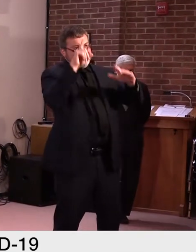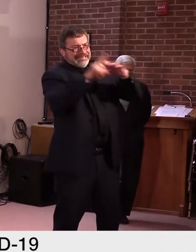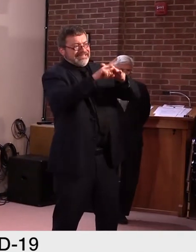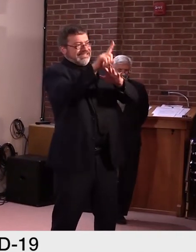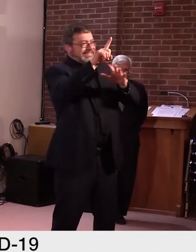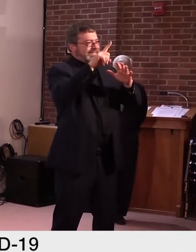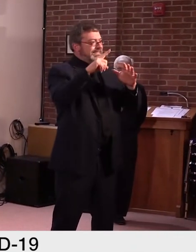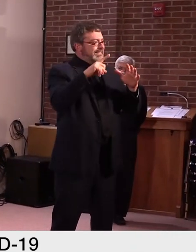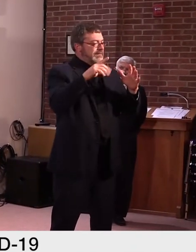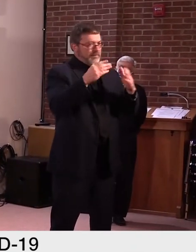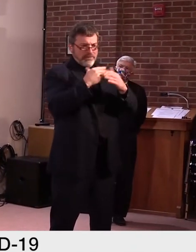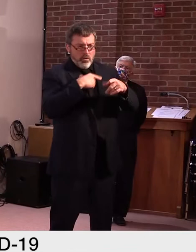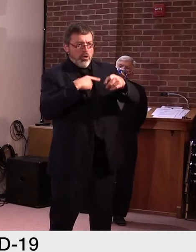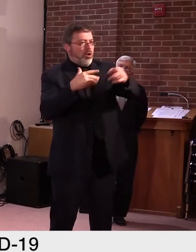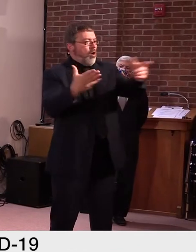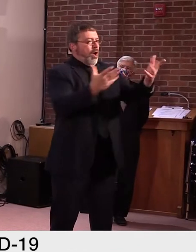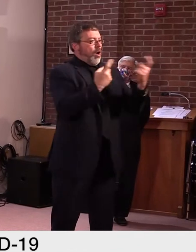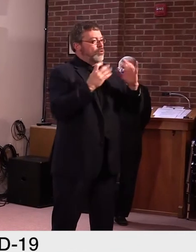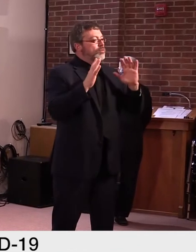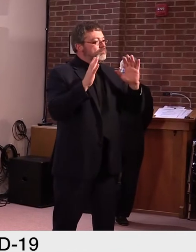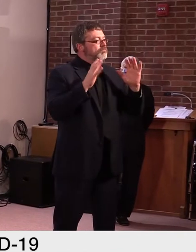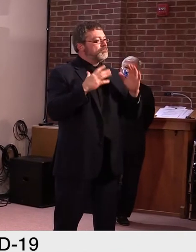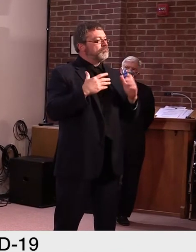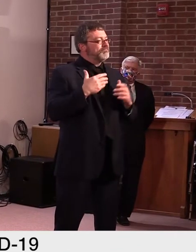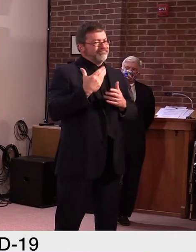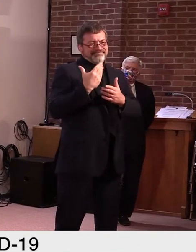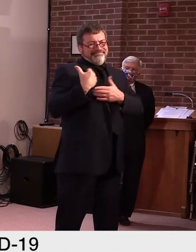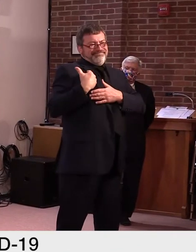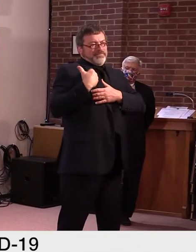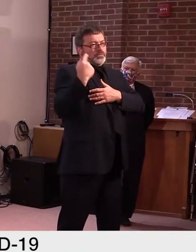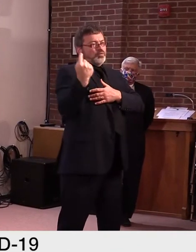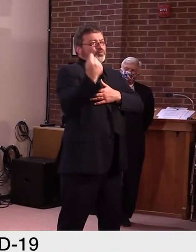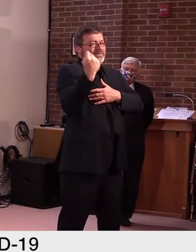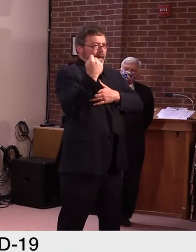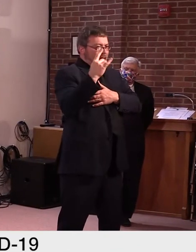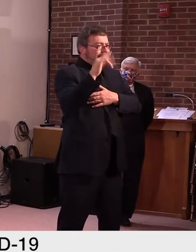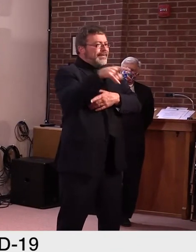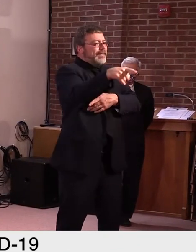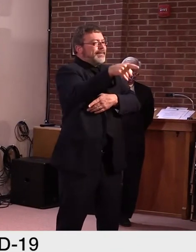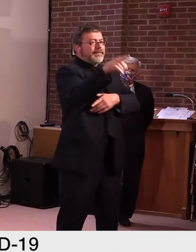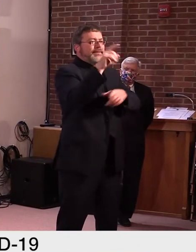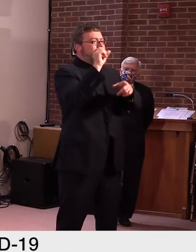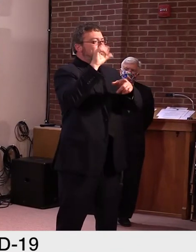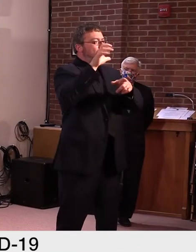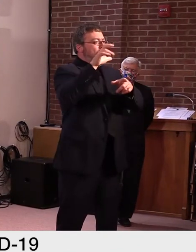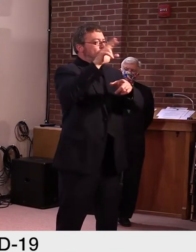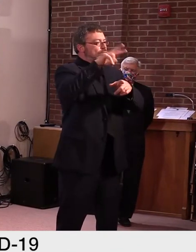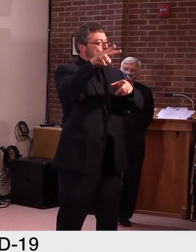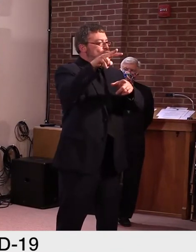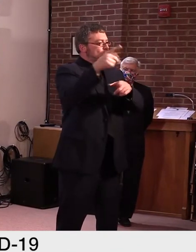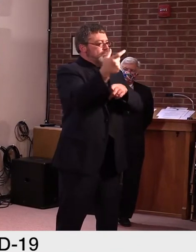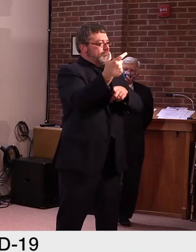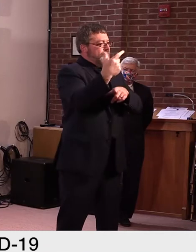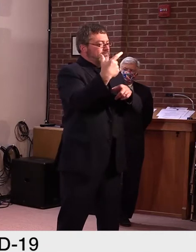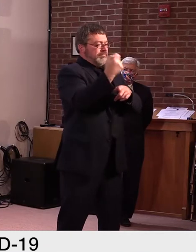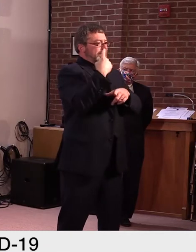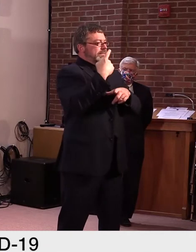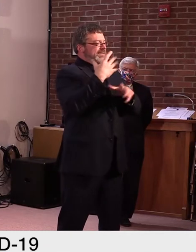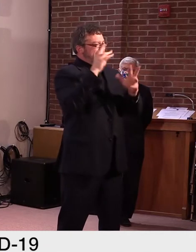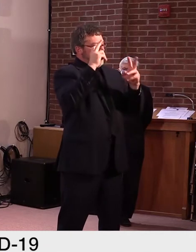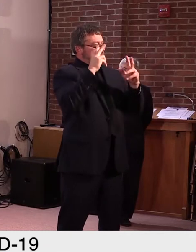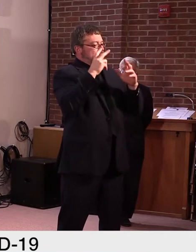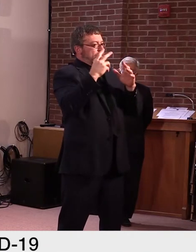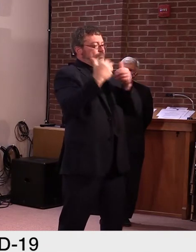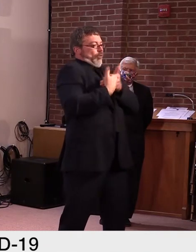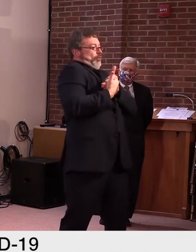we had a question on Tuesday from Steve in the Northeast Kingdom that challenged the credibility of